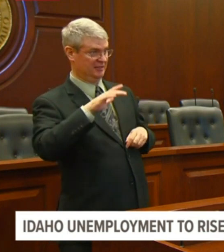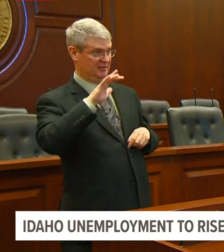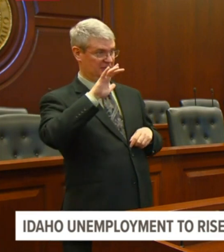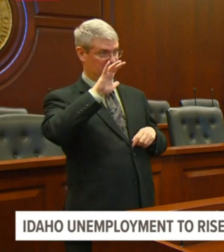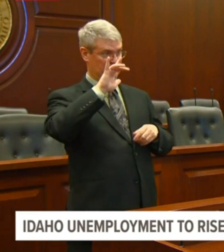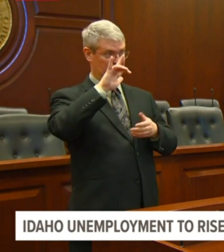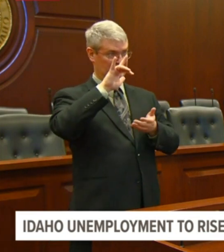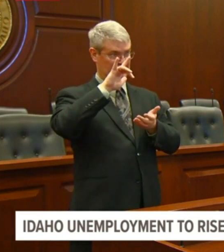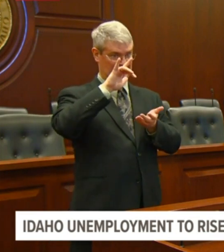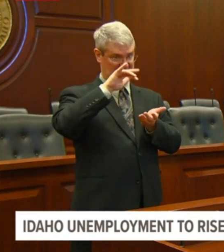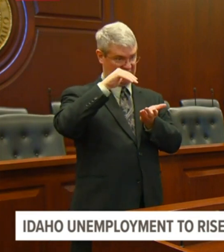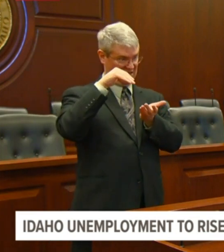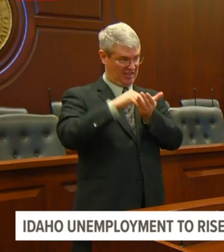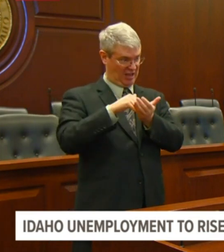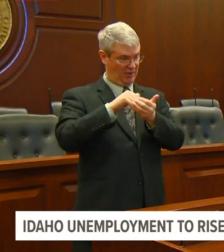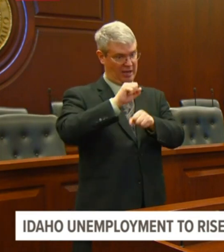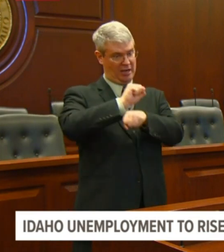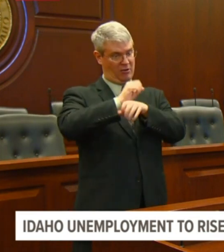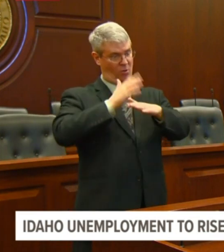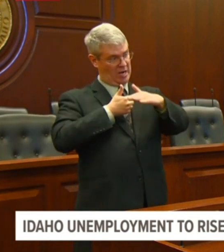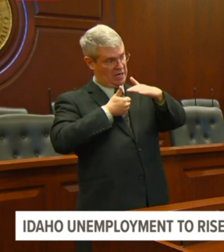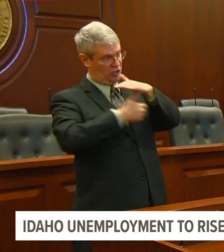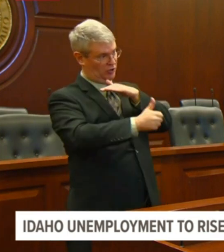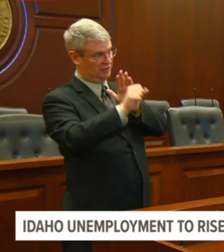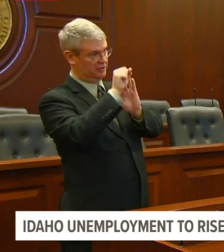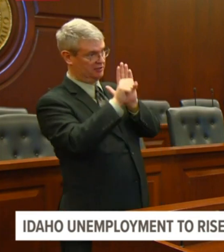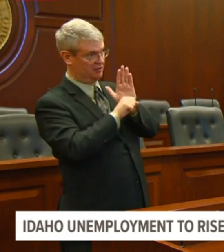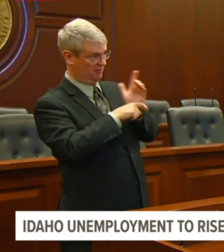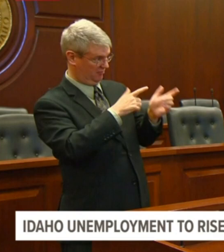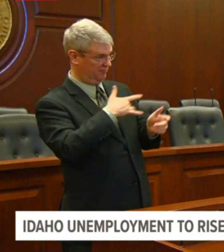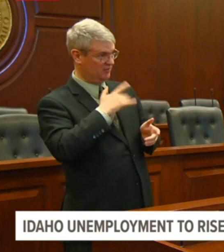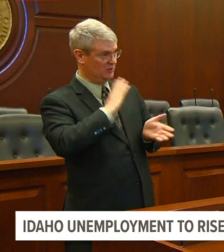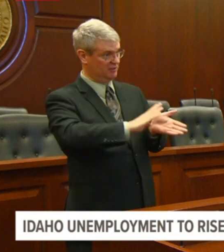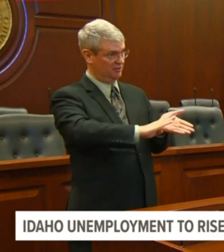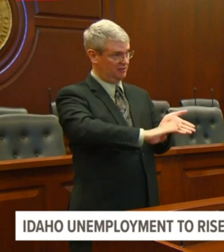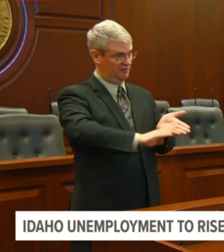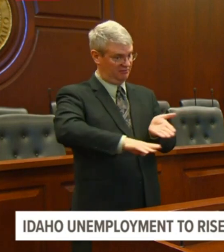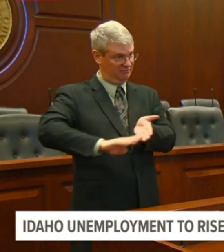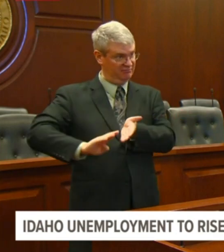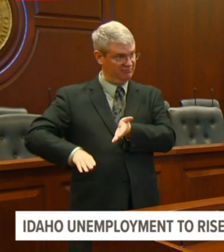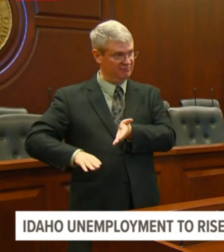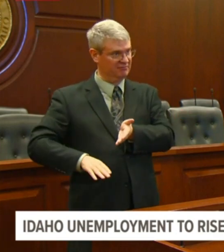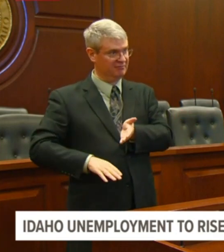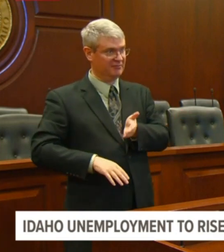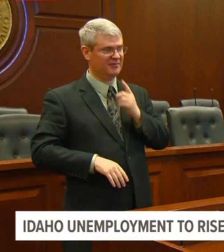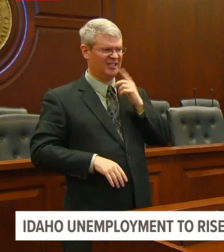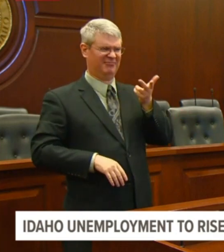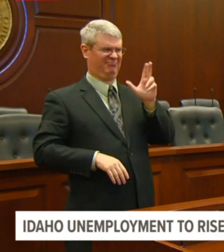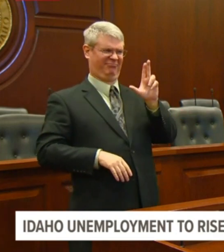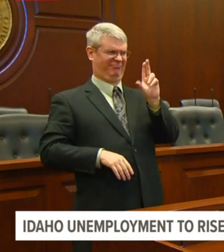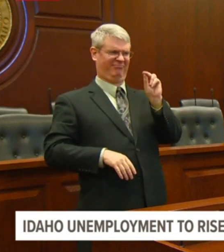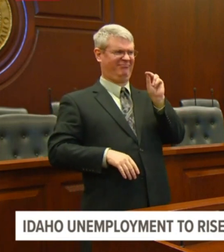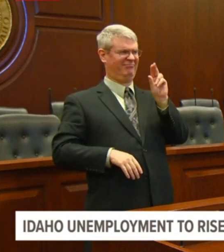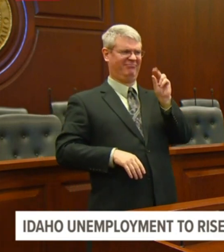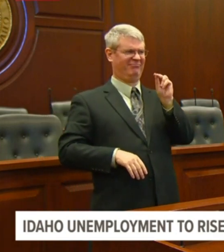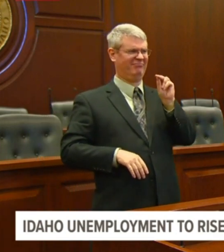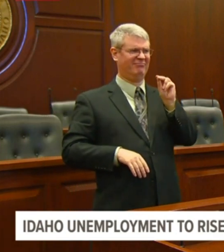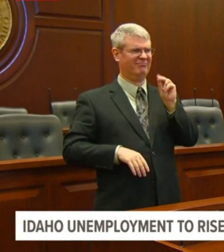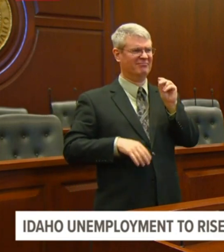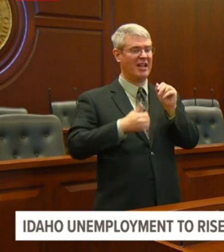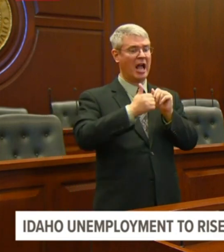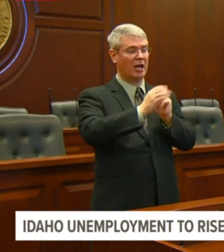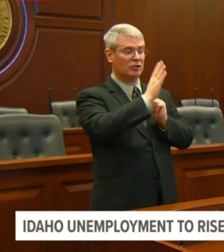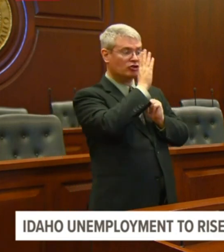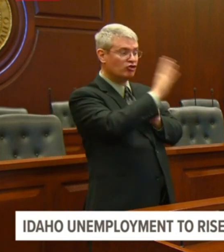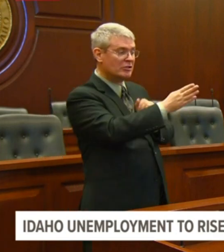our intent is not to cut back on services at all. Uh, you know, 1%, uh, and most of the agencies that we've talked